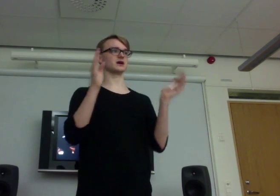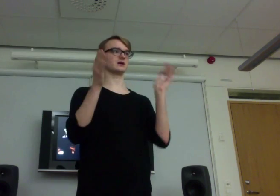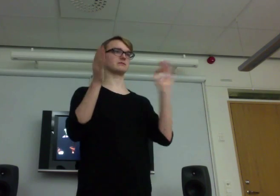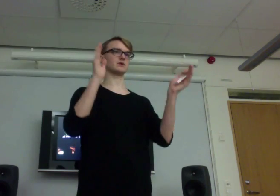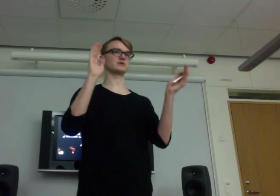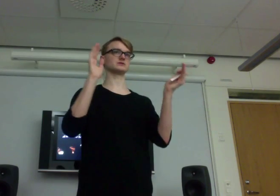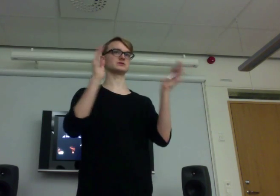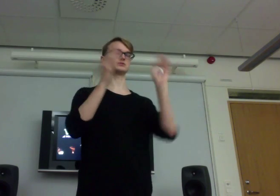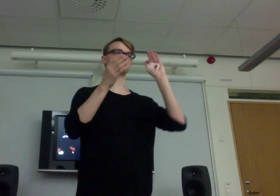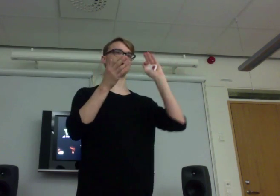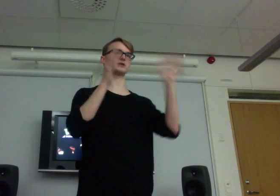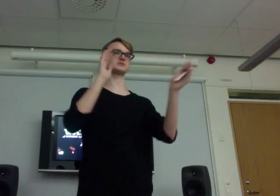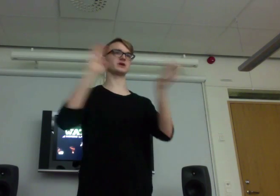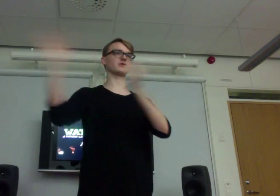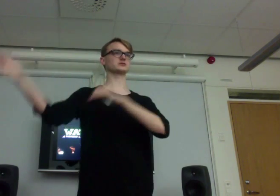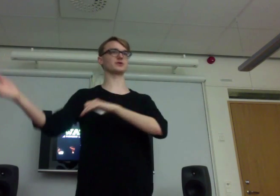early spring or spring.